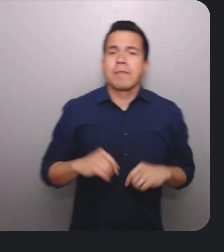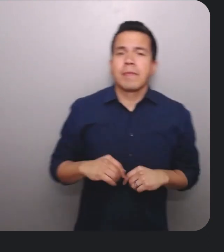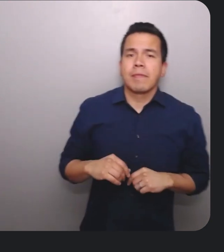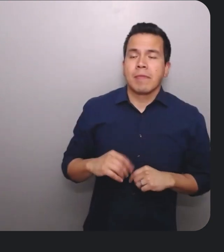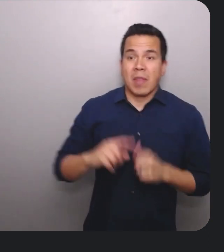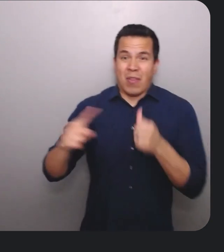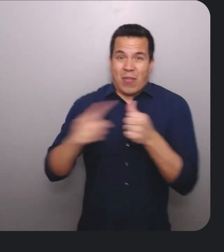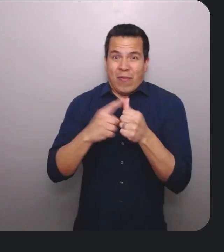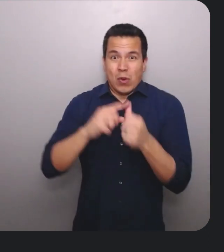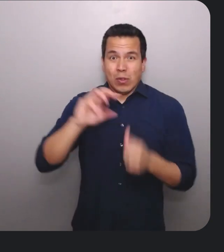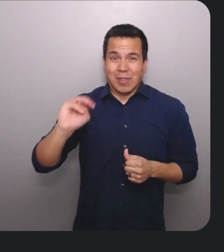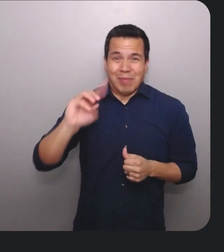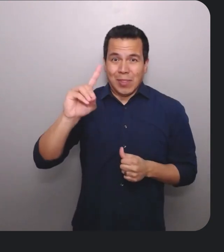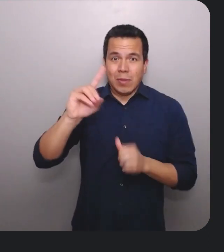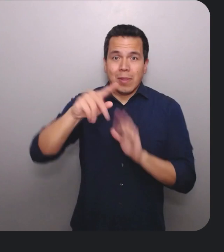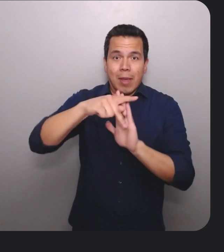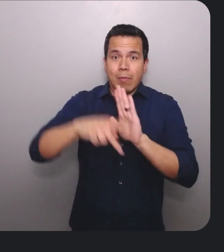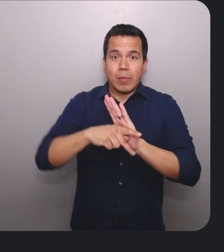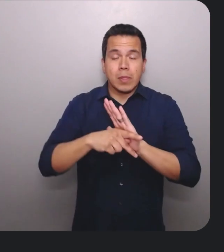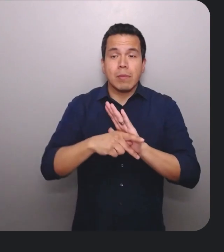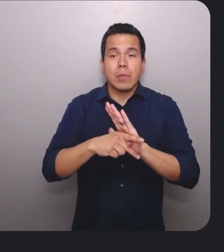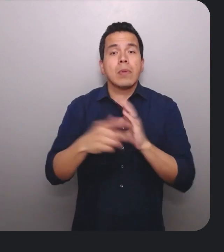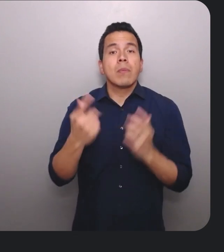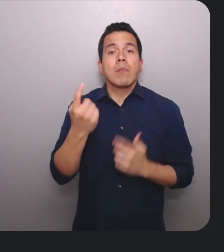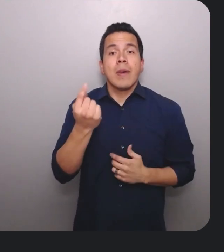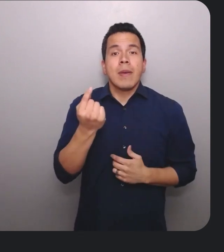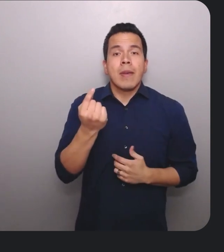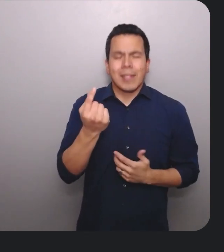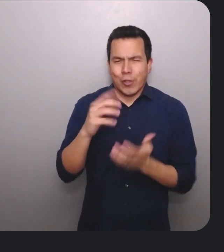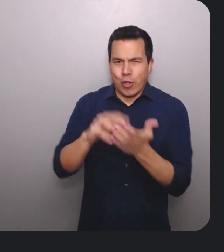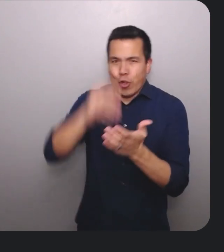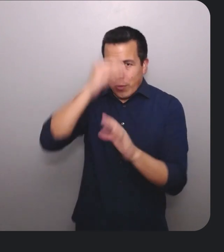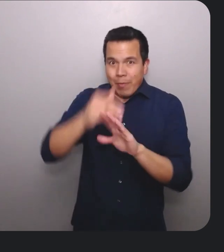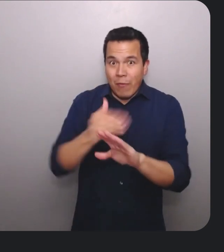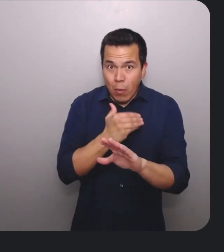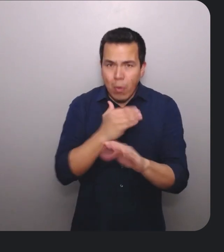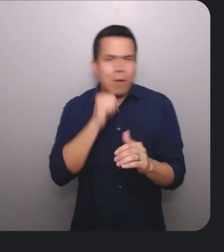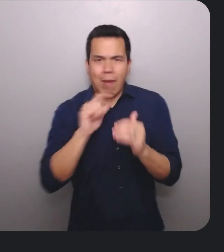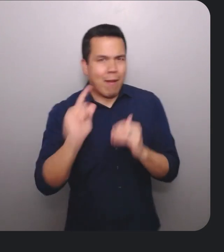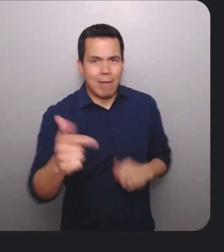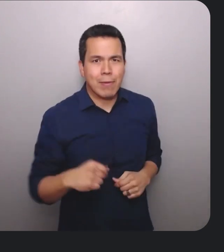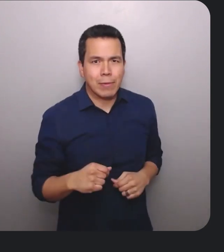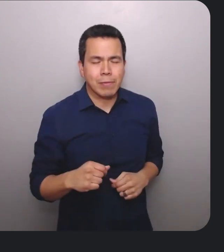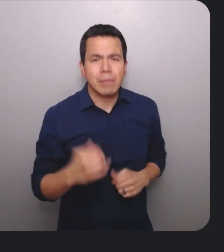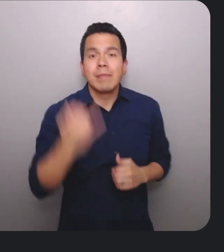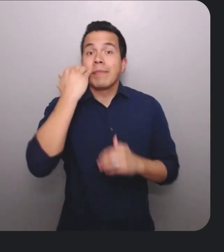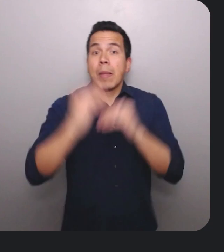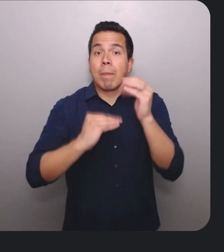The first material design principle is to learn before and not after. When building products, let's consider not